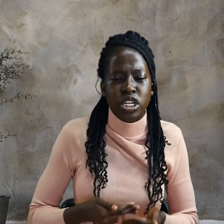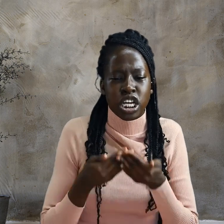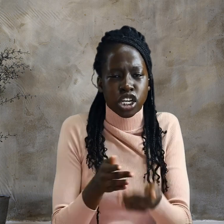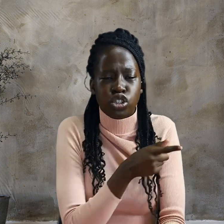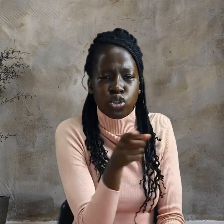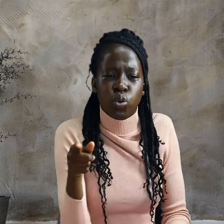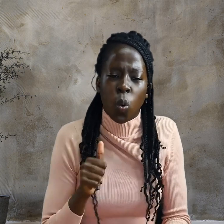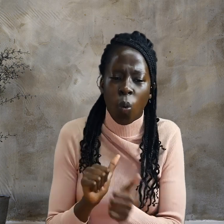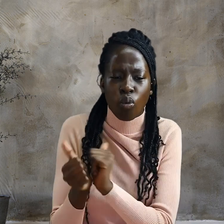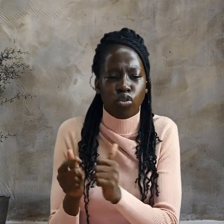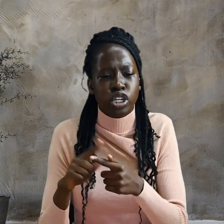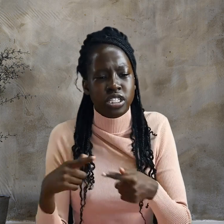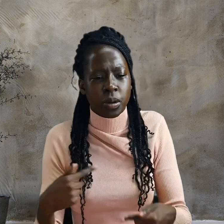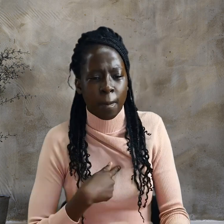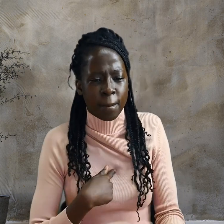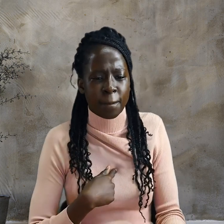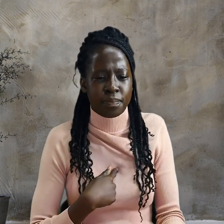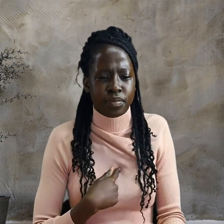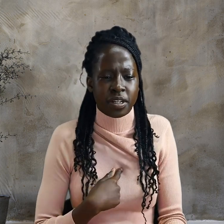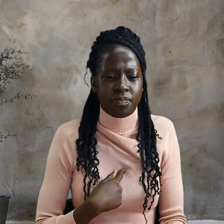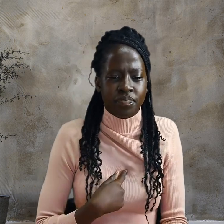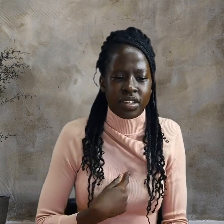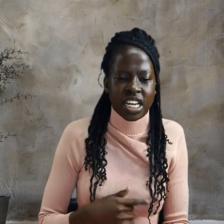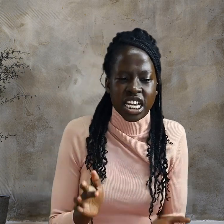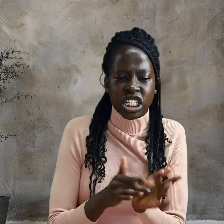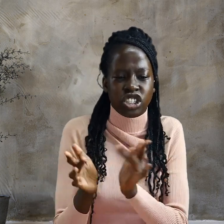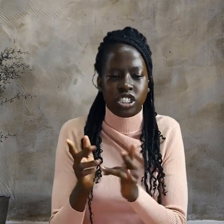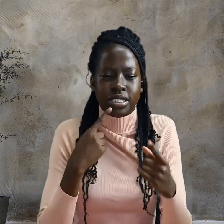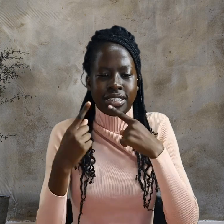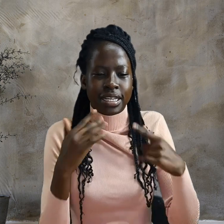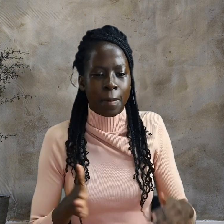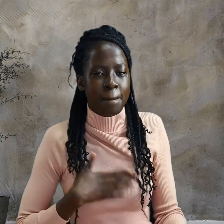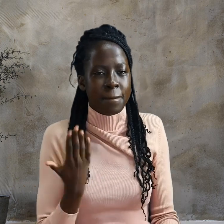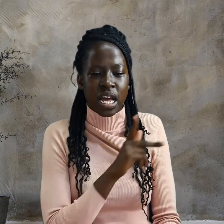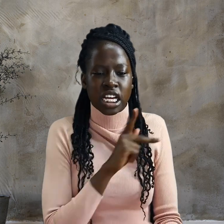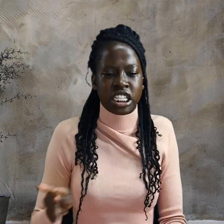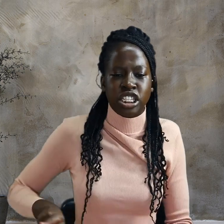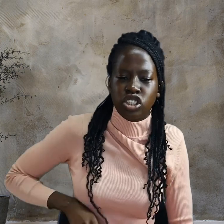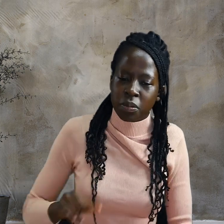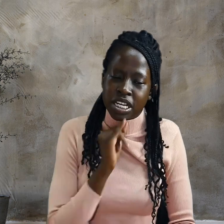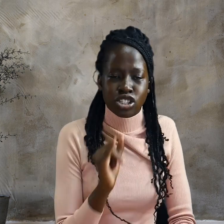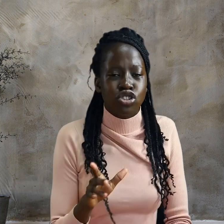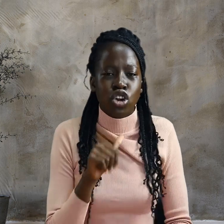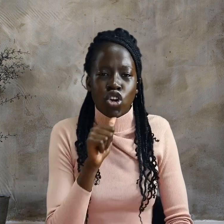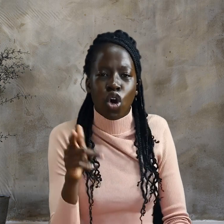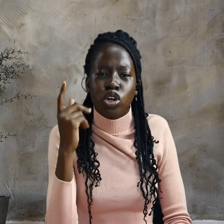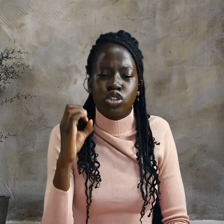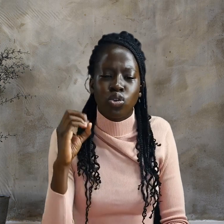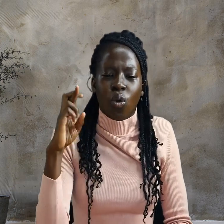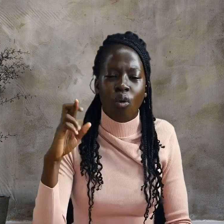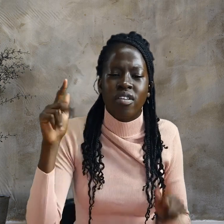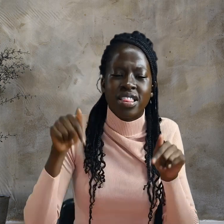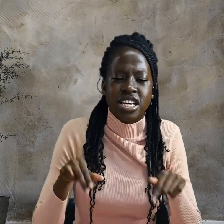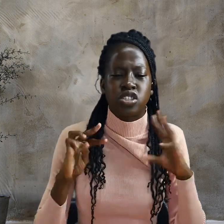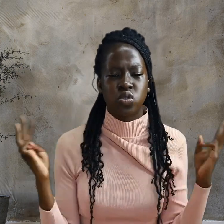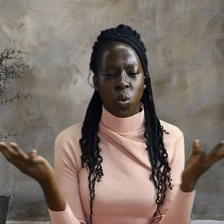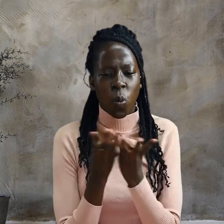said, my kingdom is not of this world. If it were, my servants would fight to prevent my